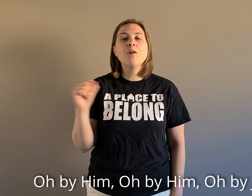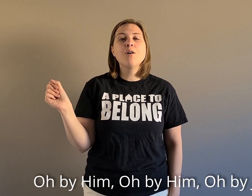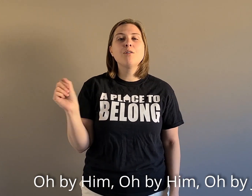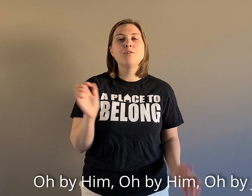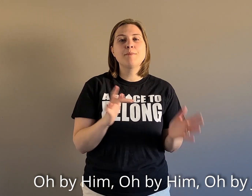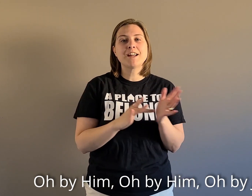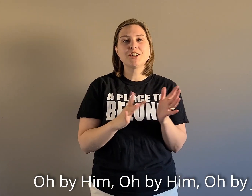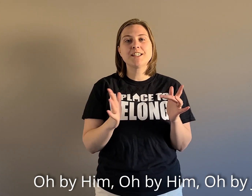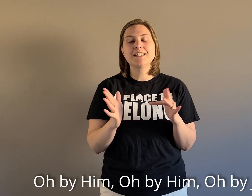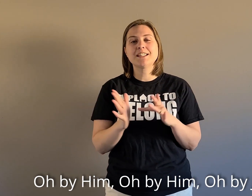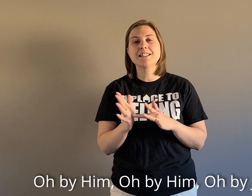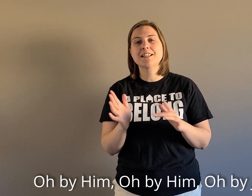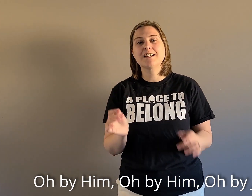by jesus